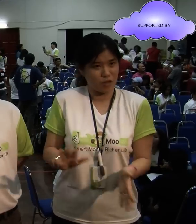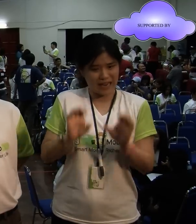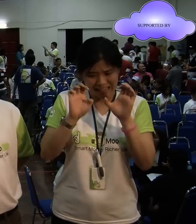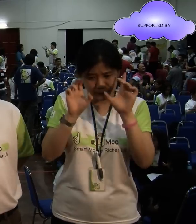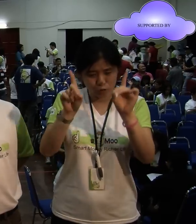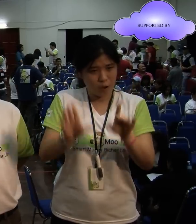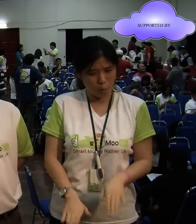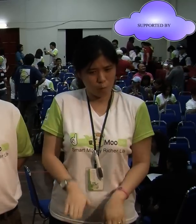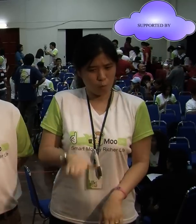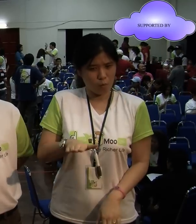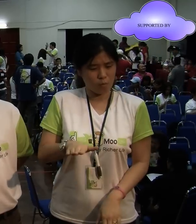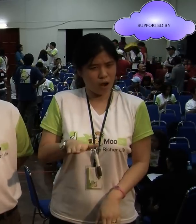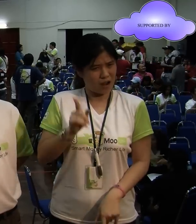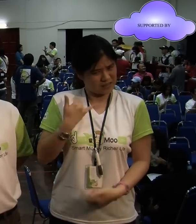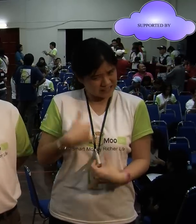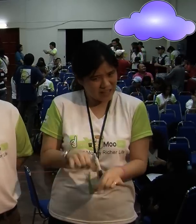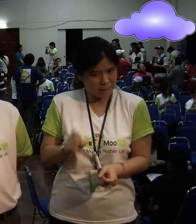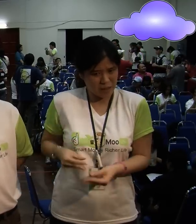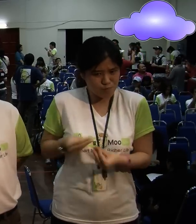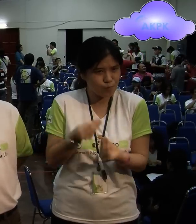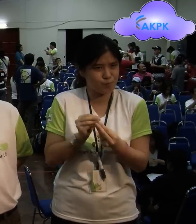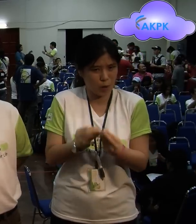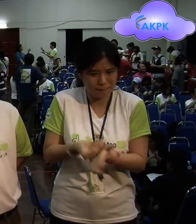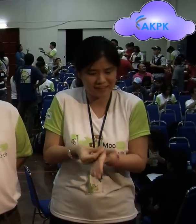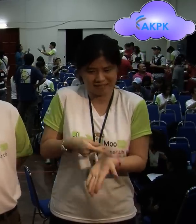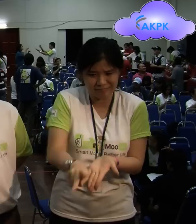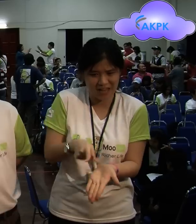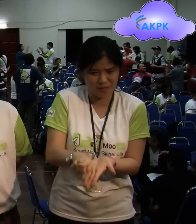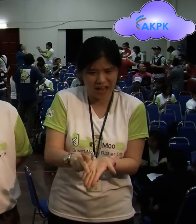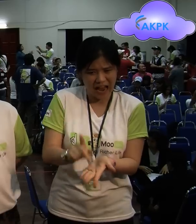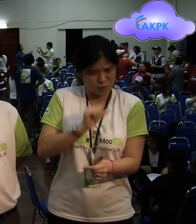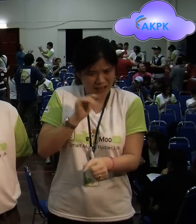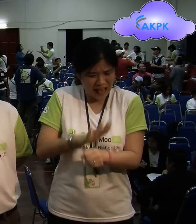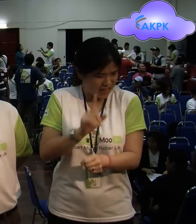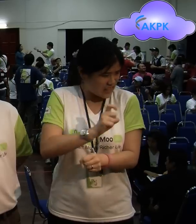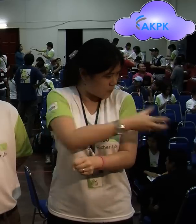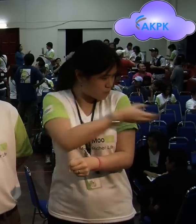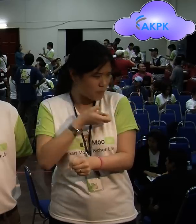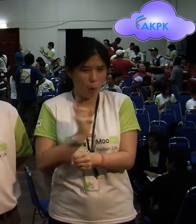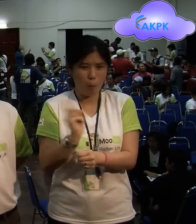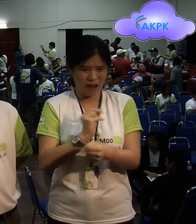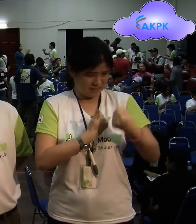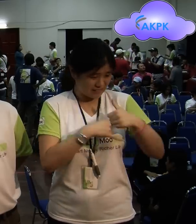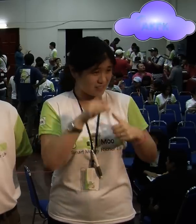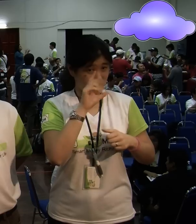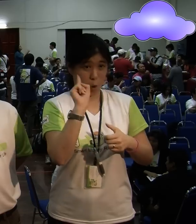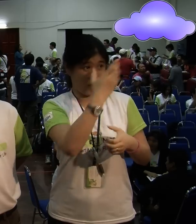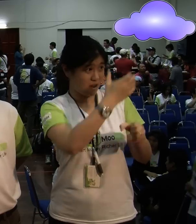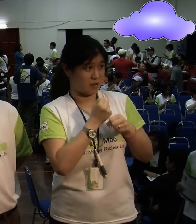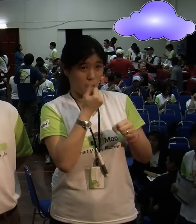they would have kids. They'd have to worry about their kids' education. They'd have more expenses. They'd have to pay for more stuff. Now, how are they going to get